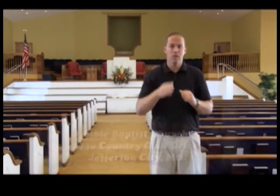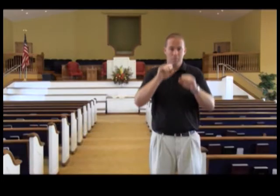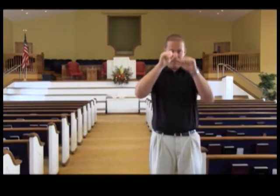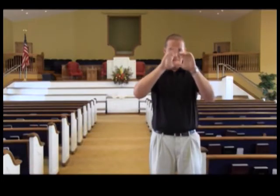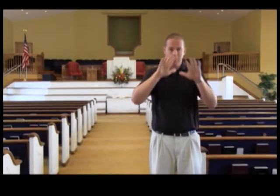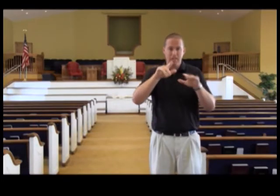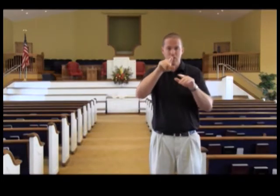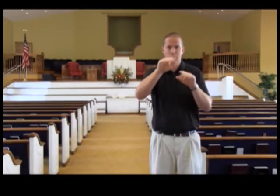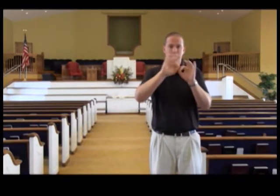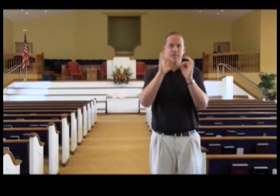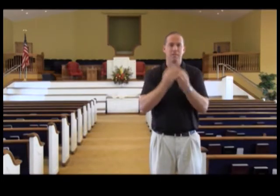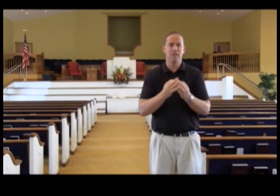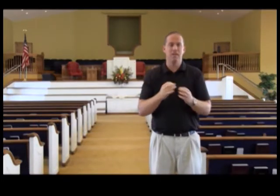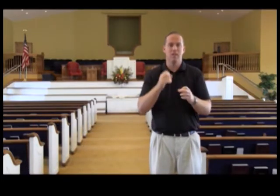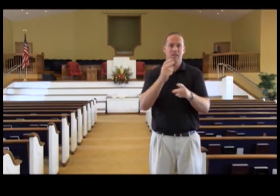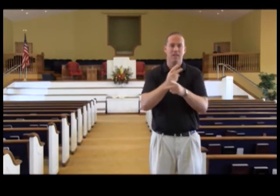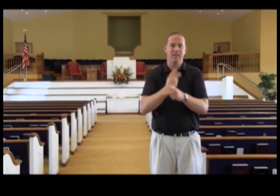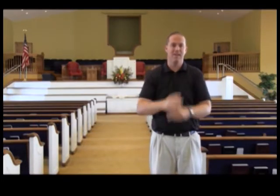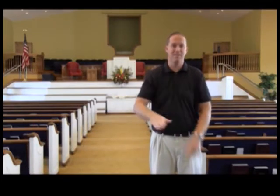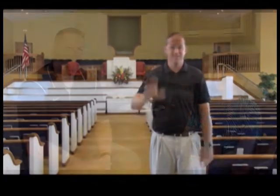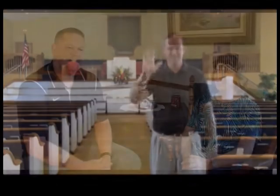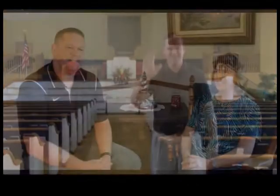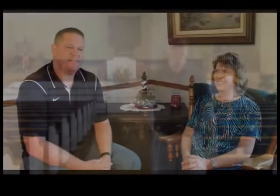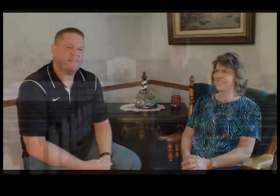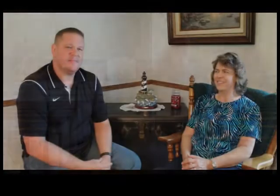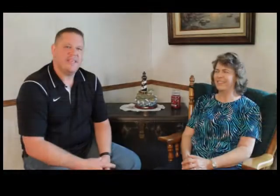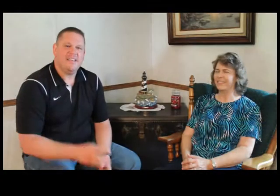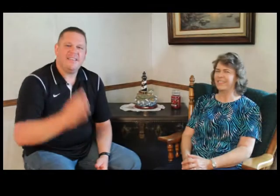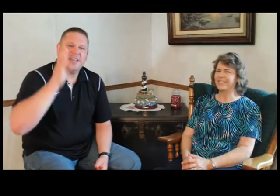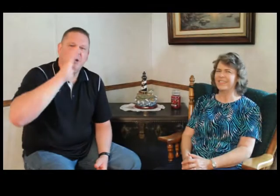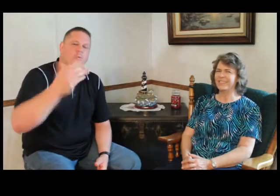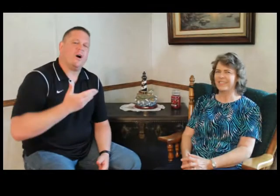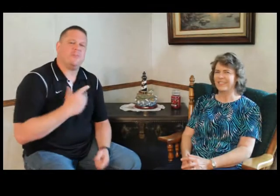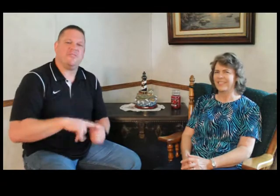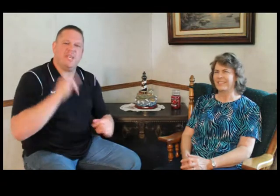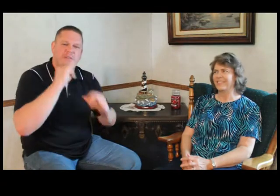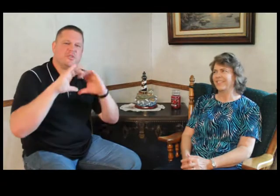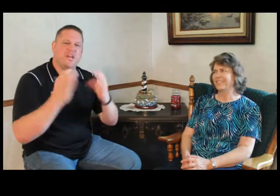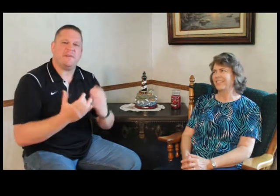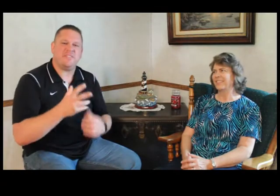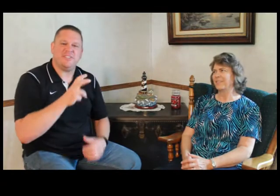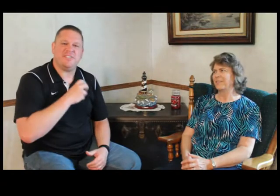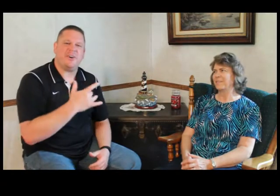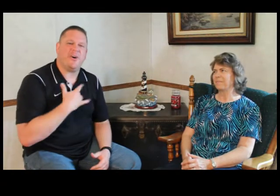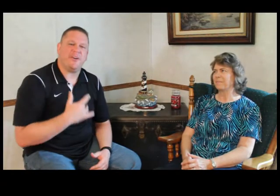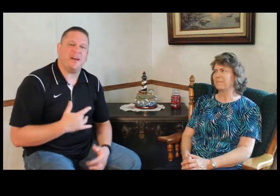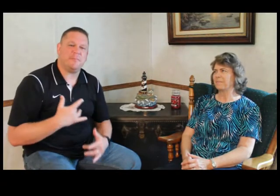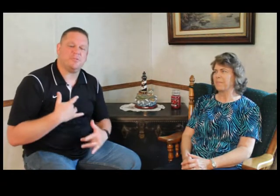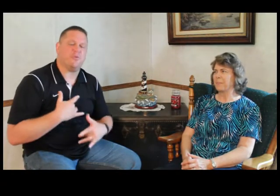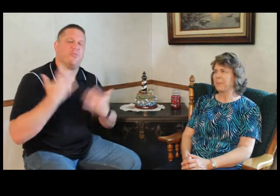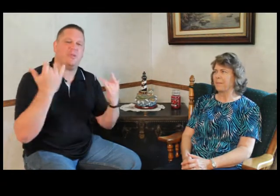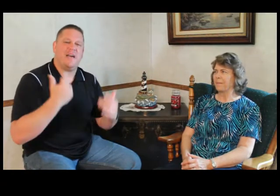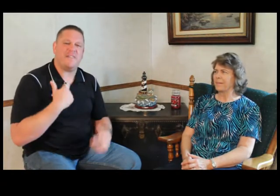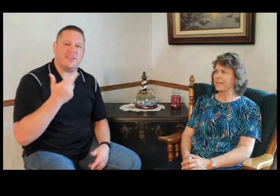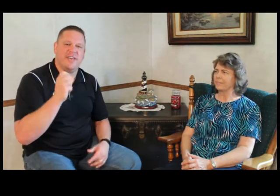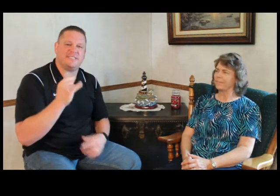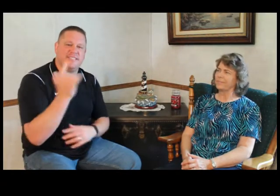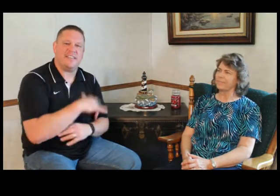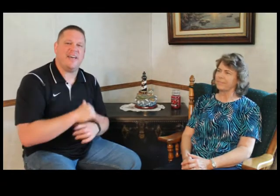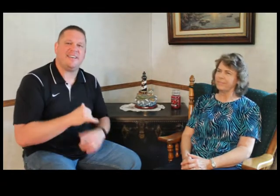God bless you and your family. Take care. Hello and welcome to the interview segment of The Listening Heart. And I'm so thrilled to have a guest today that